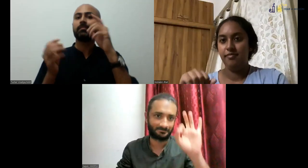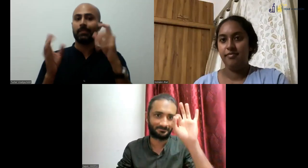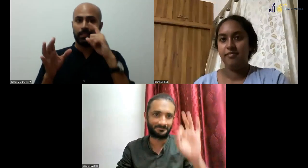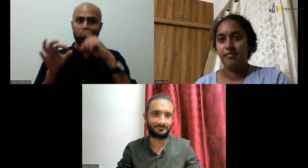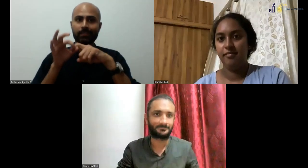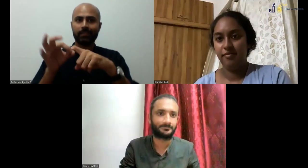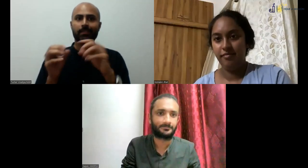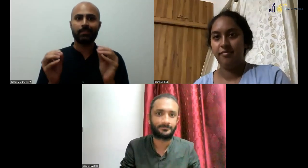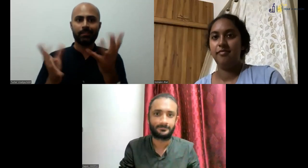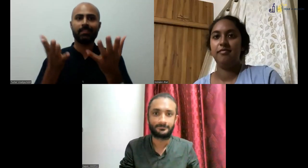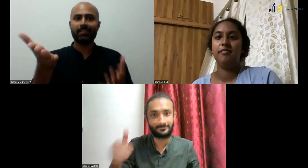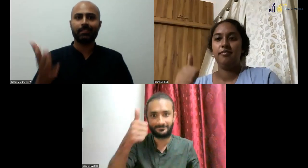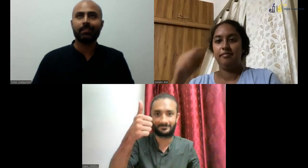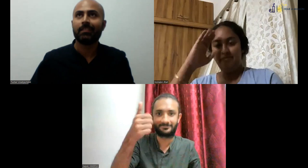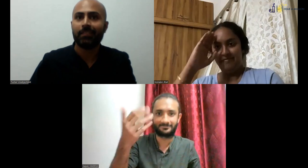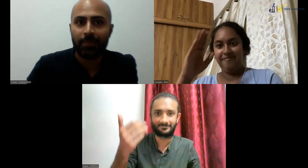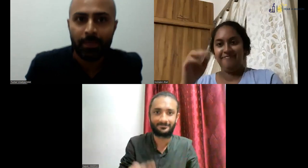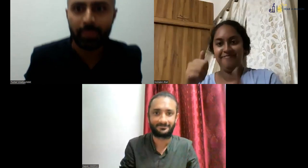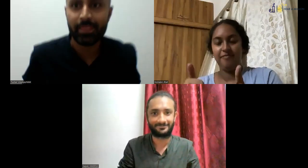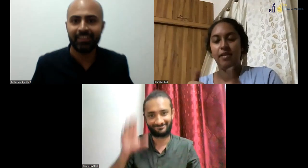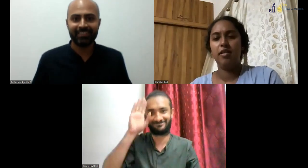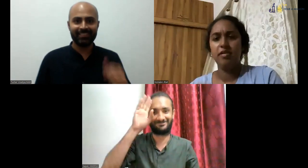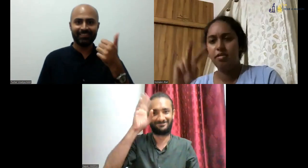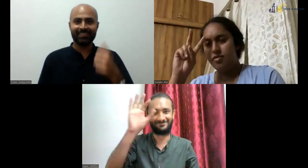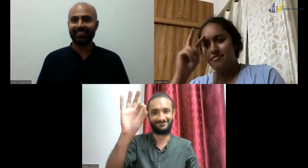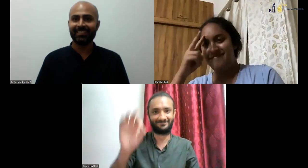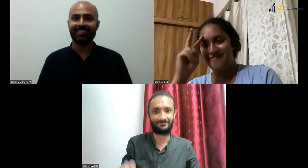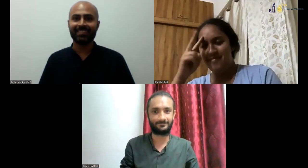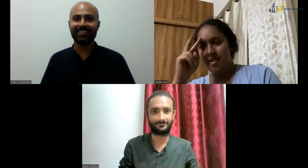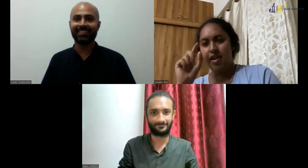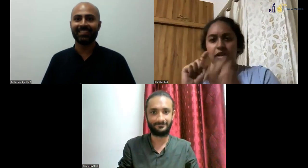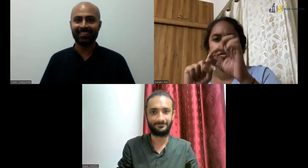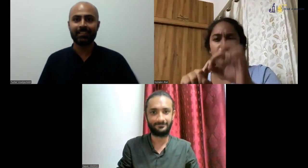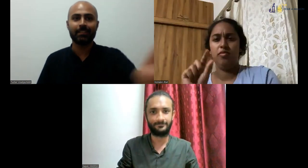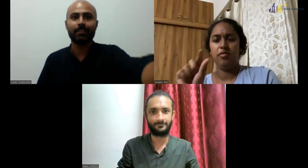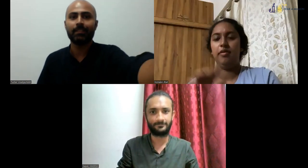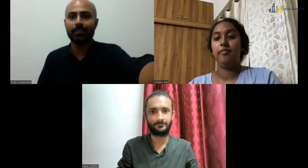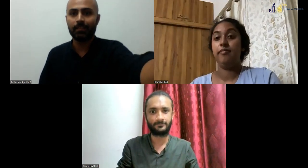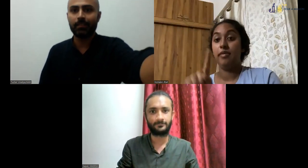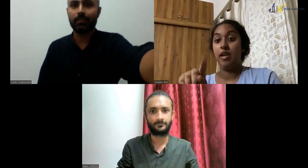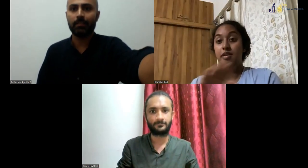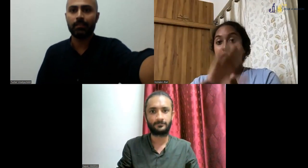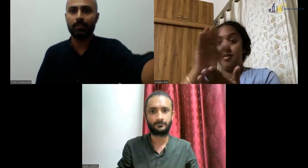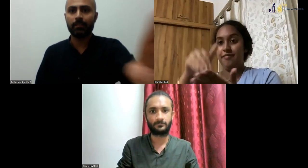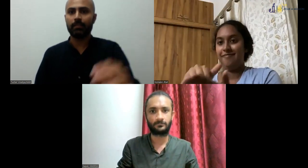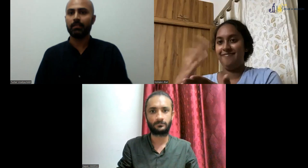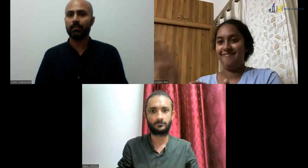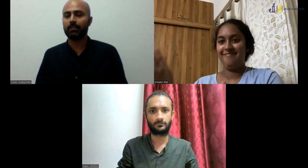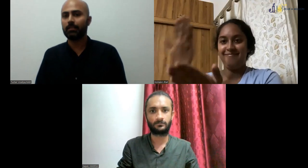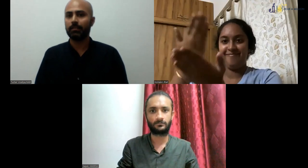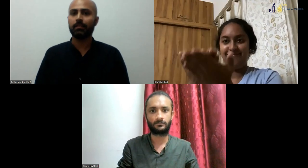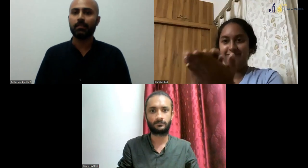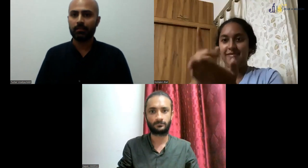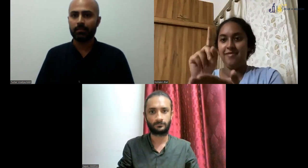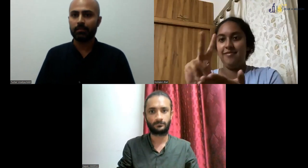Hey. Hi Sapan. So this is Komala and she has a question for you. Hi Komala. So I have a doubt. would like to ask